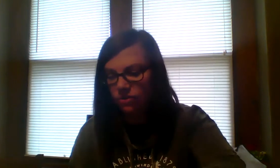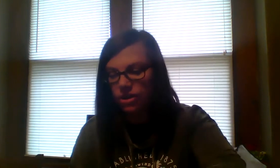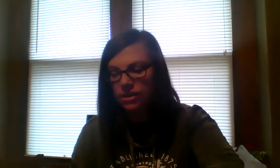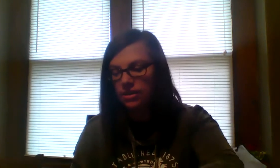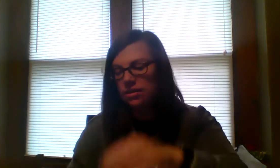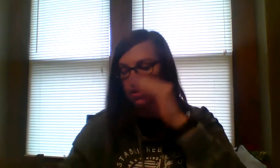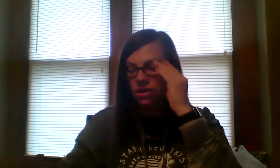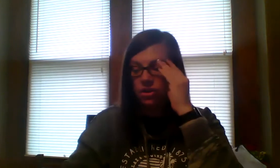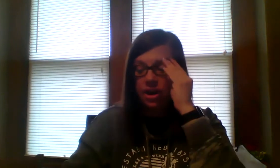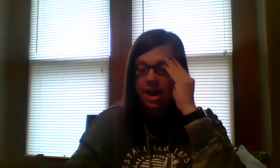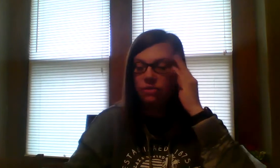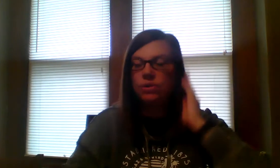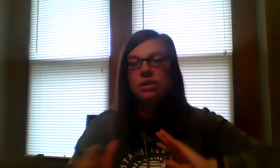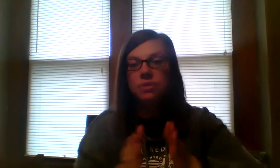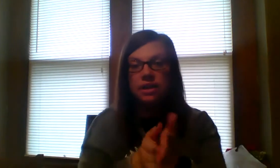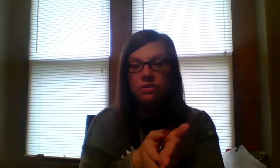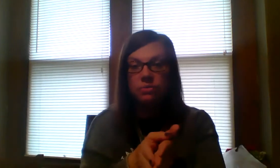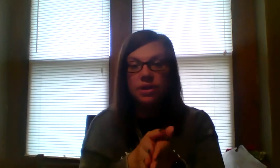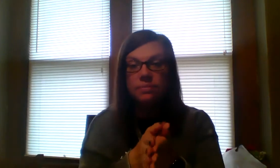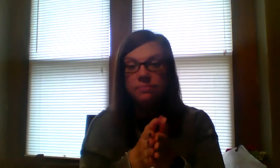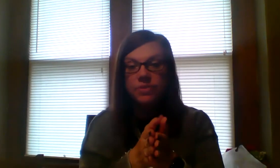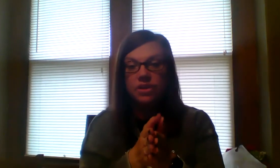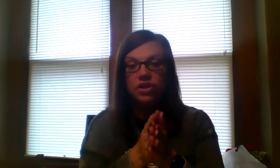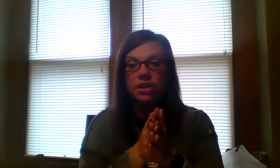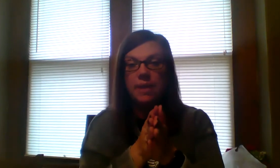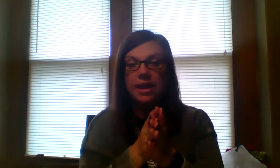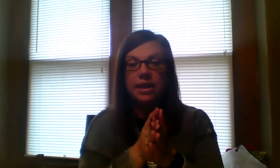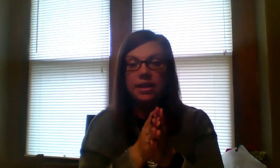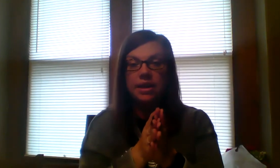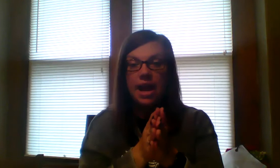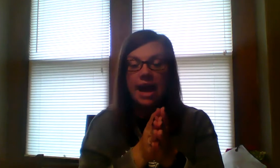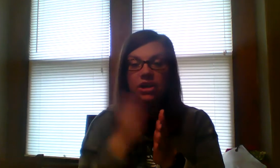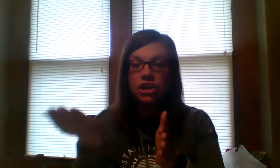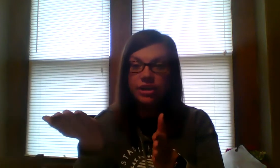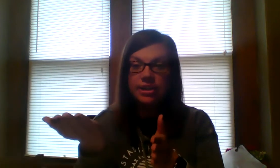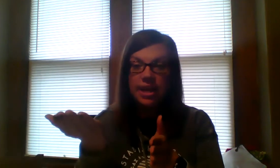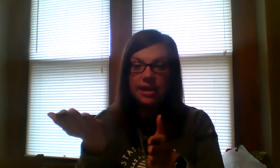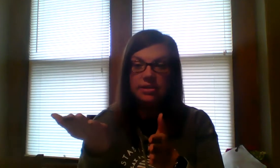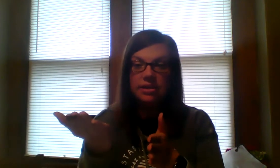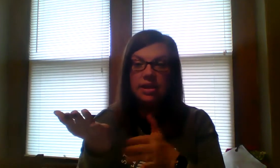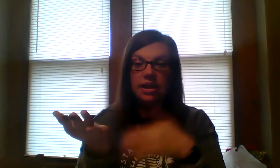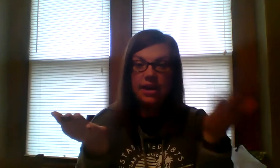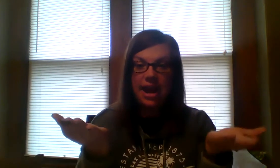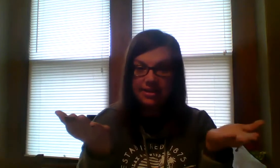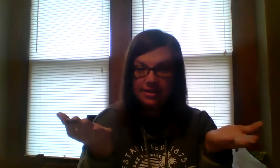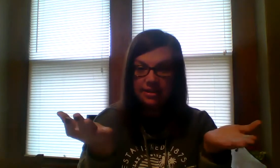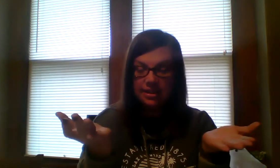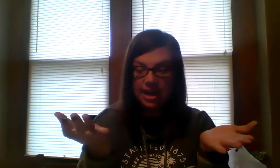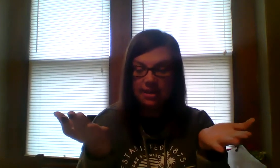of words. You're going to have a word. I'm going give you a word, and then you're going to make it add er to the end, and then est to the end,